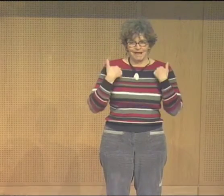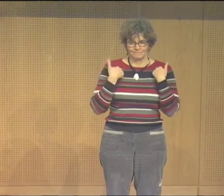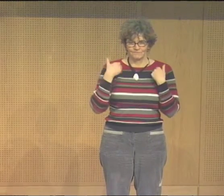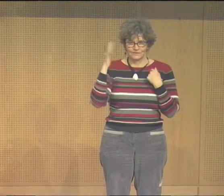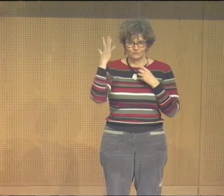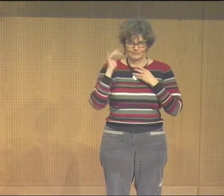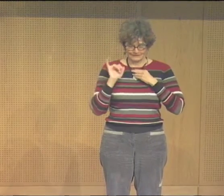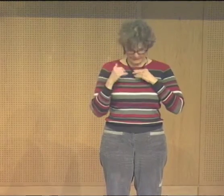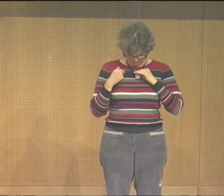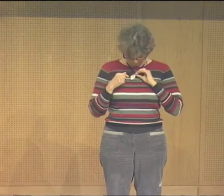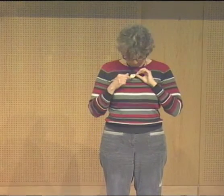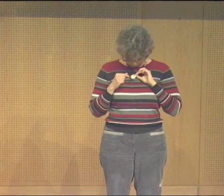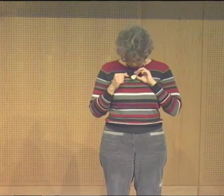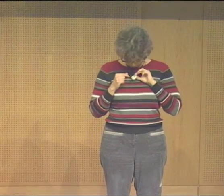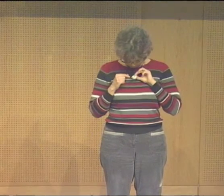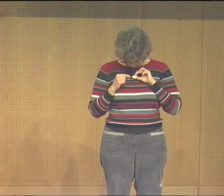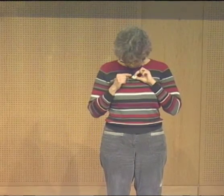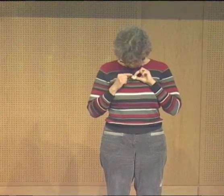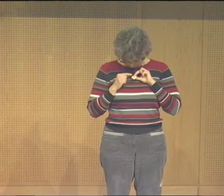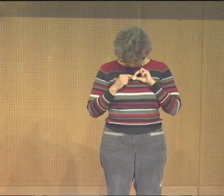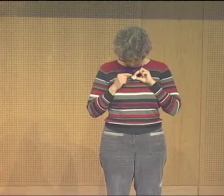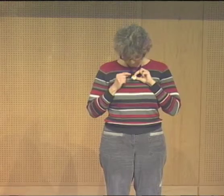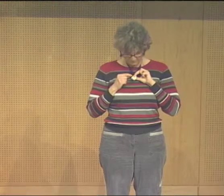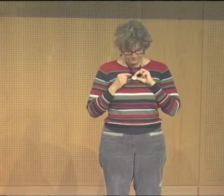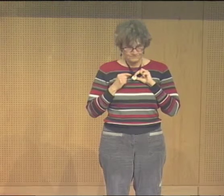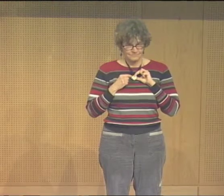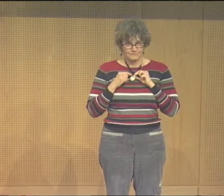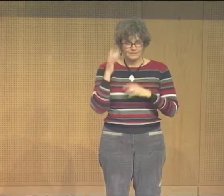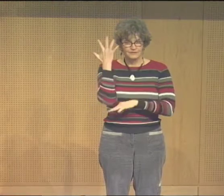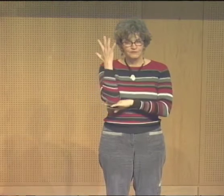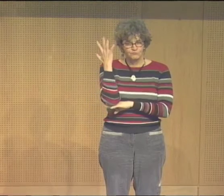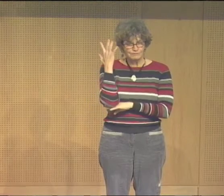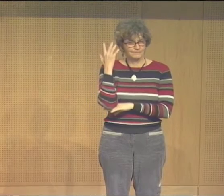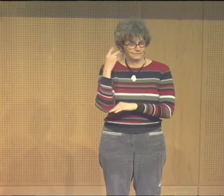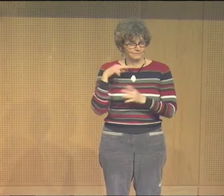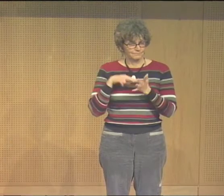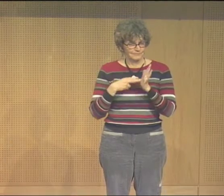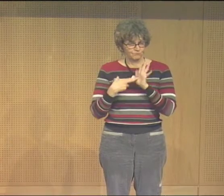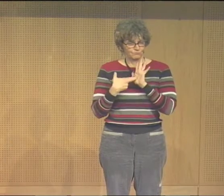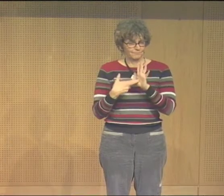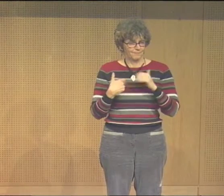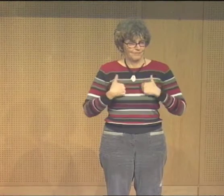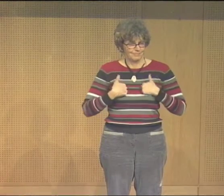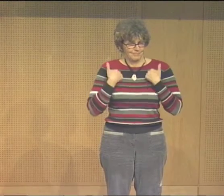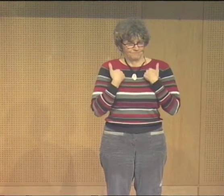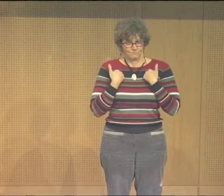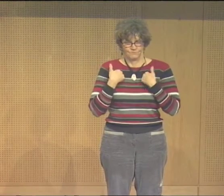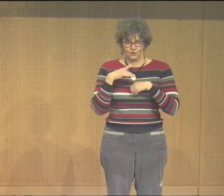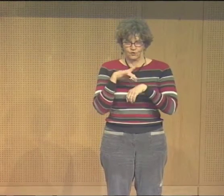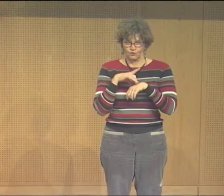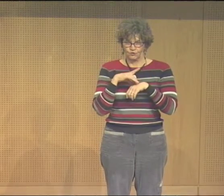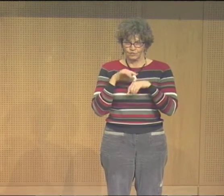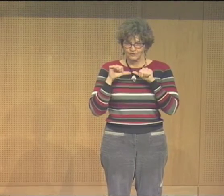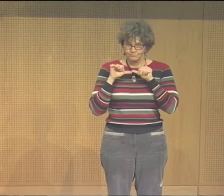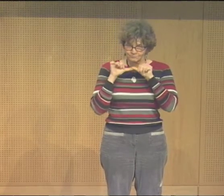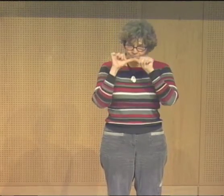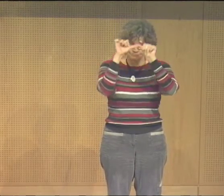Now, I also have the Tree of Life shown in here. And I'm also wearing a piece that has that. The Tree of Life